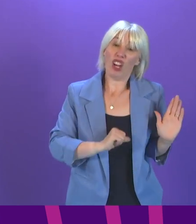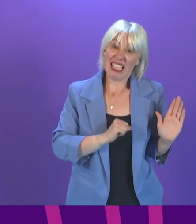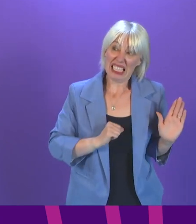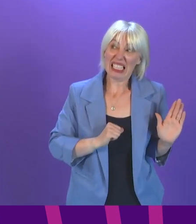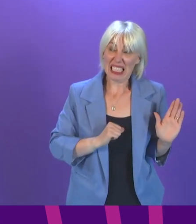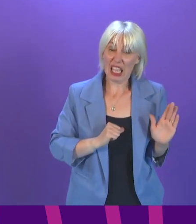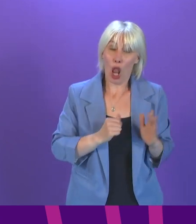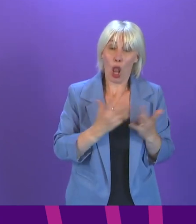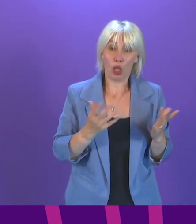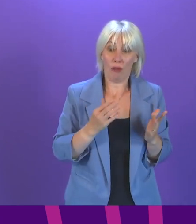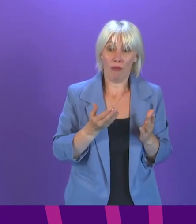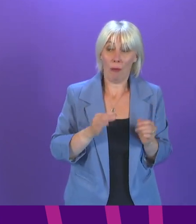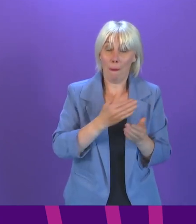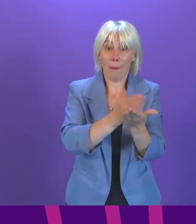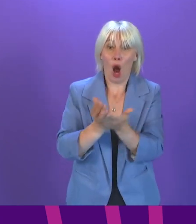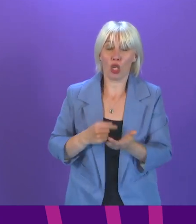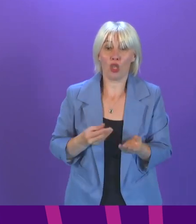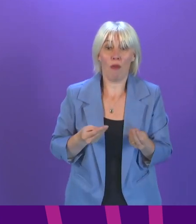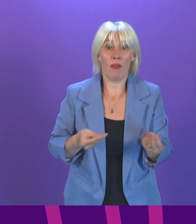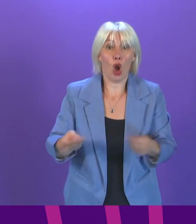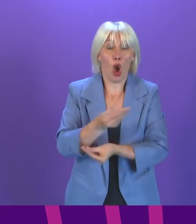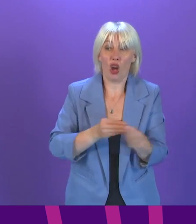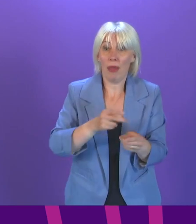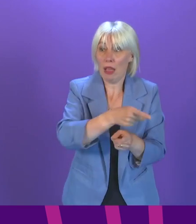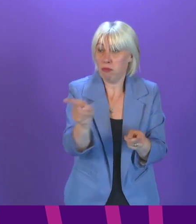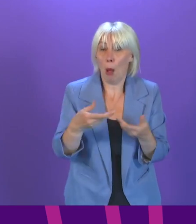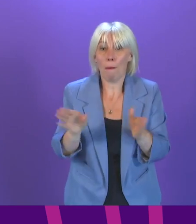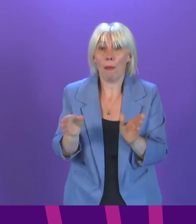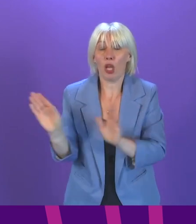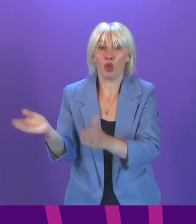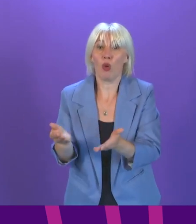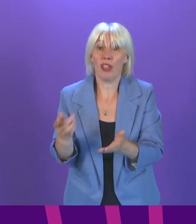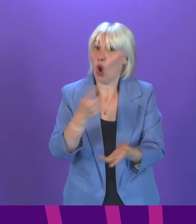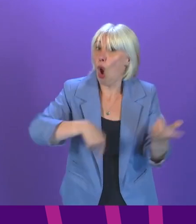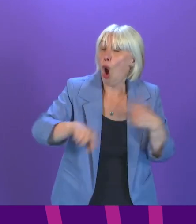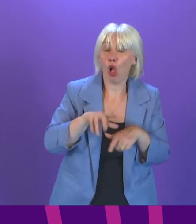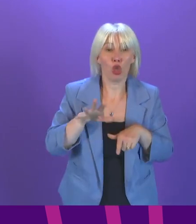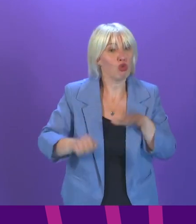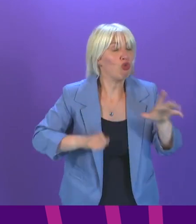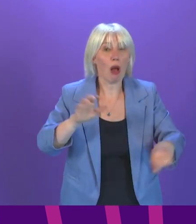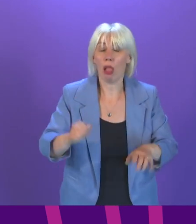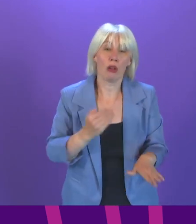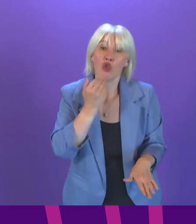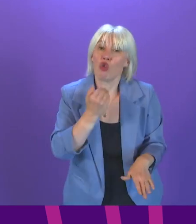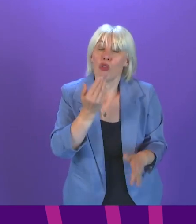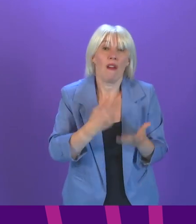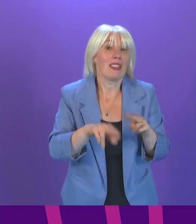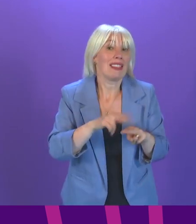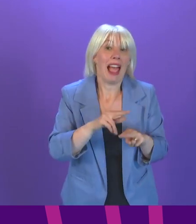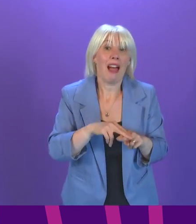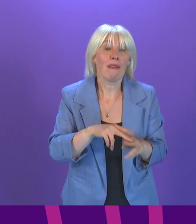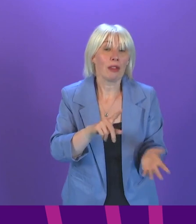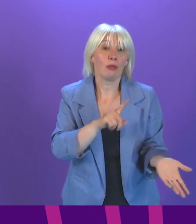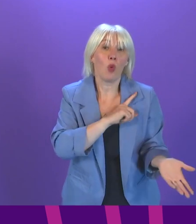like many sectors of our economy right now, the Health Service and other public services are struggling with shortages of staff, which are largely to do